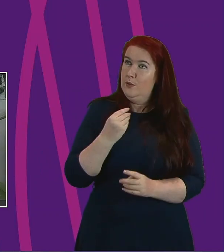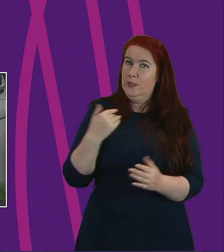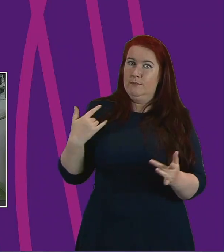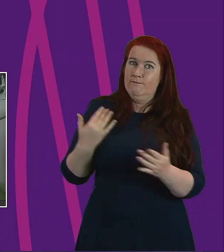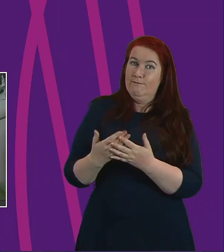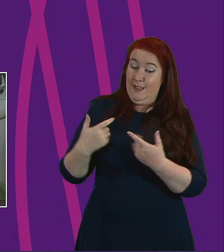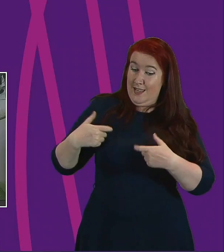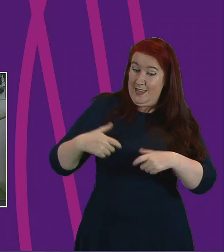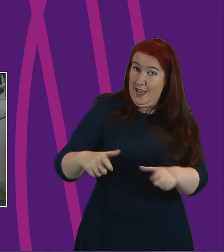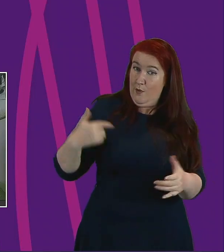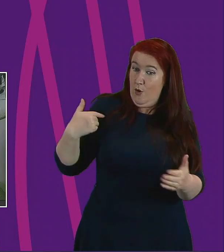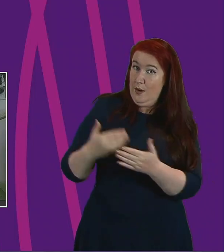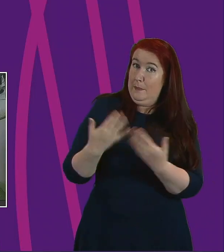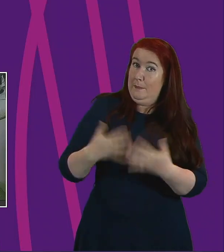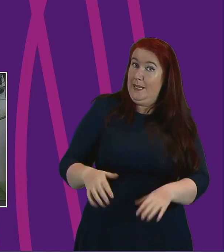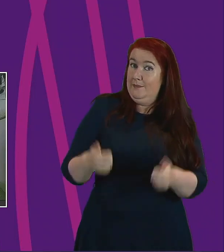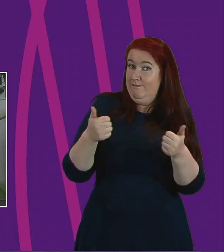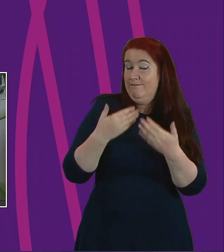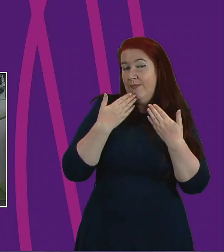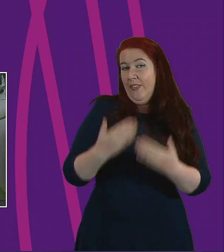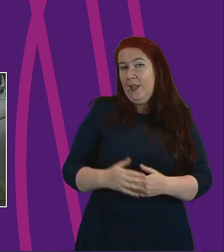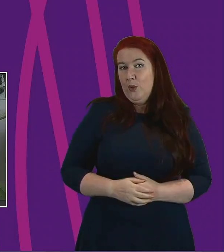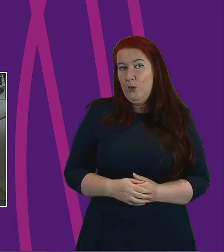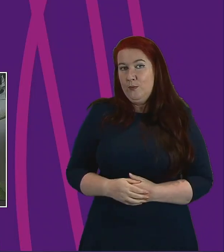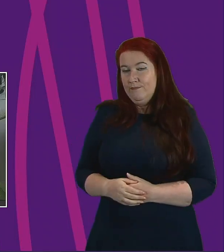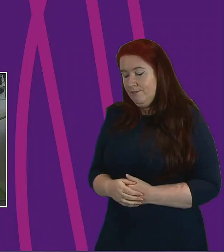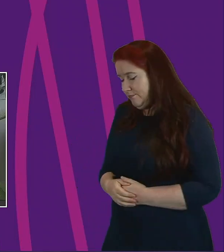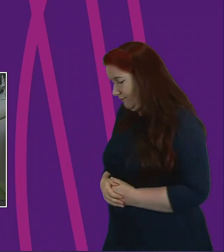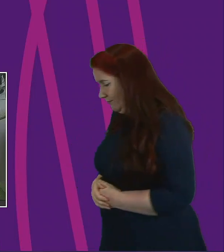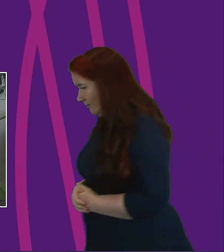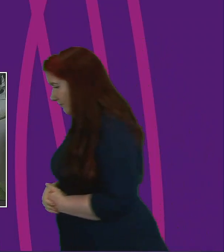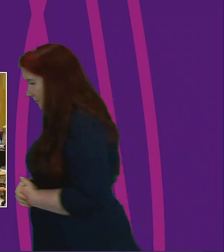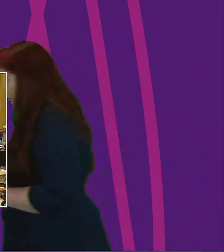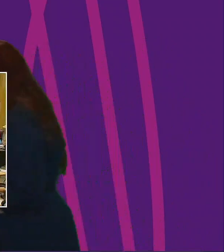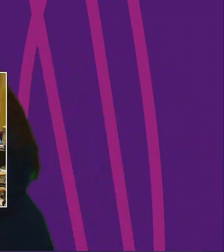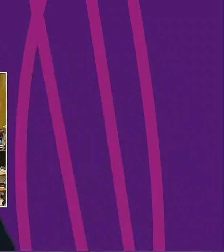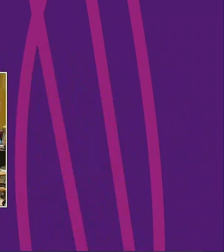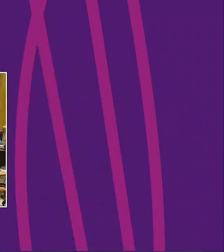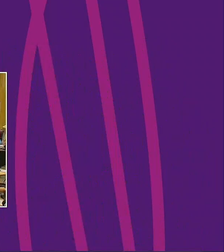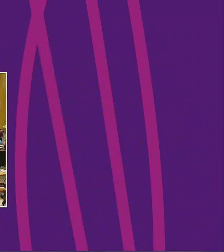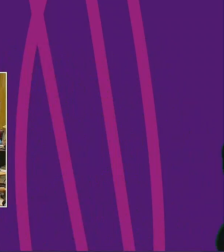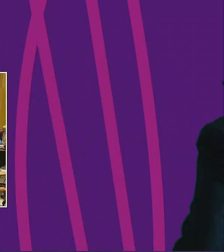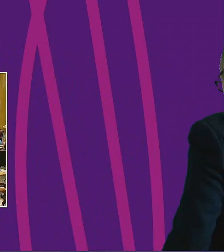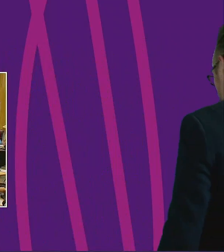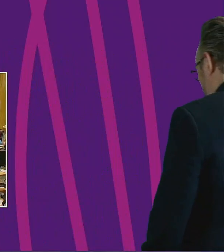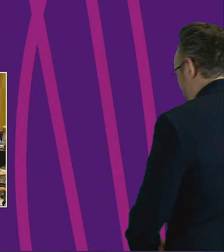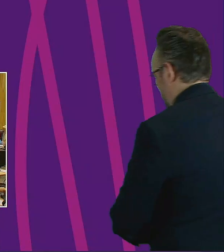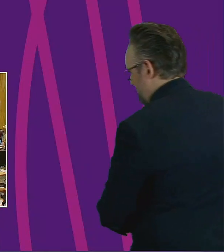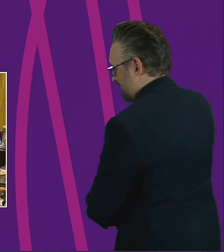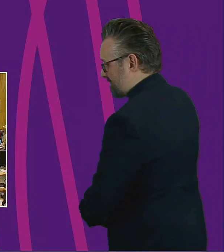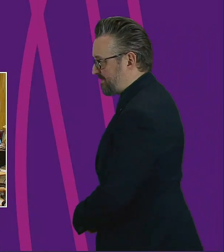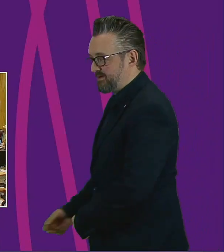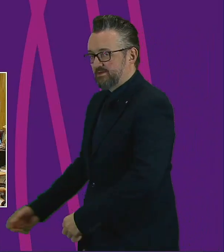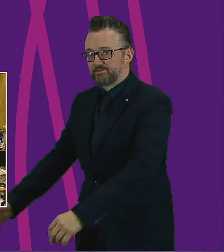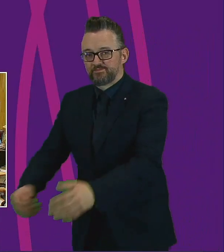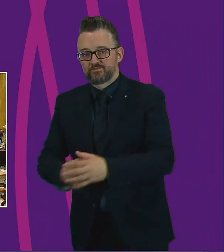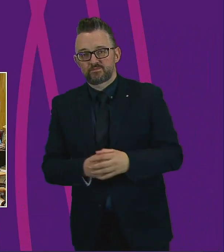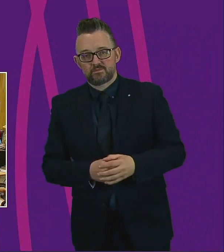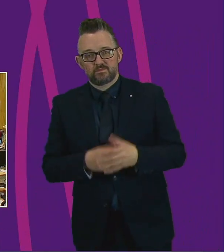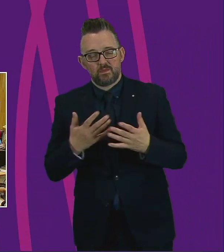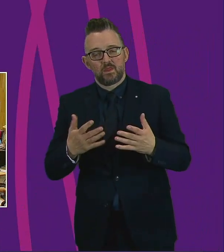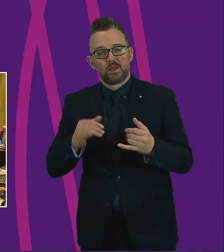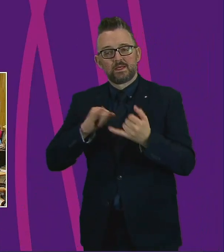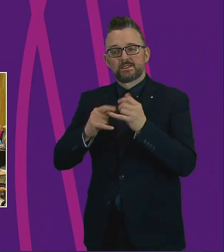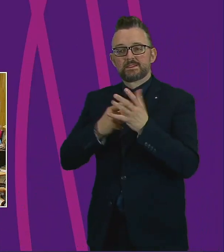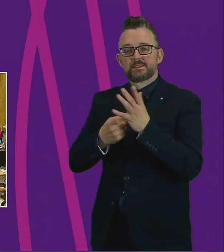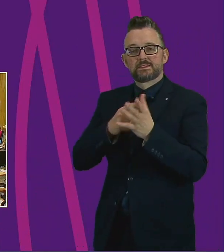seen over the past few months. Thank you very much, Ms Ross. move to closing speeches. call Sarah Boyack